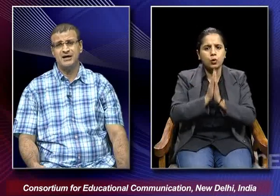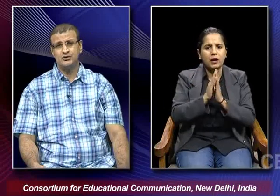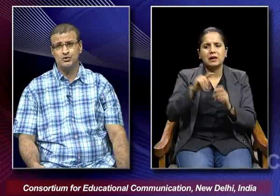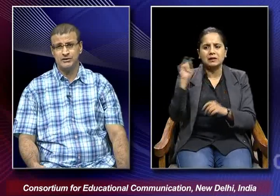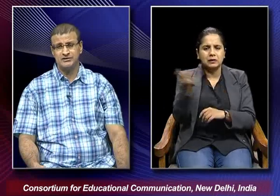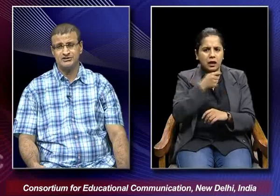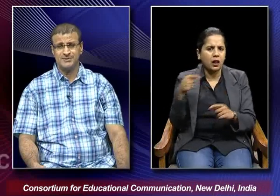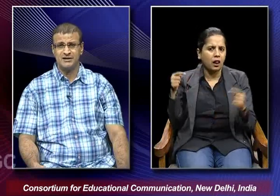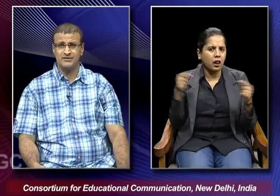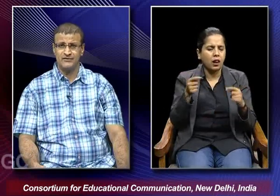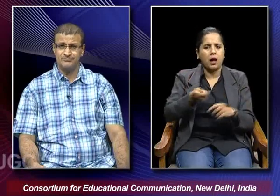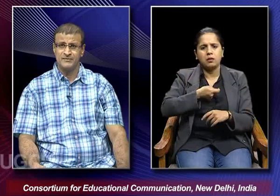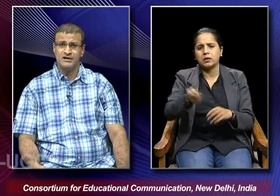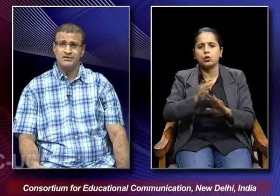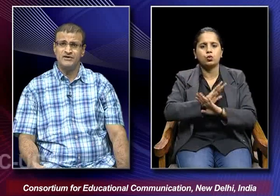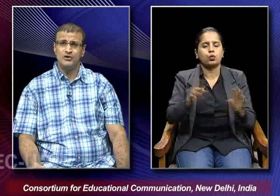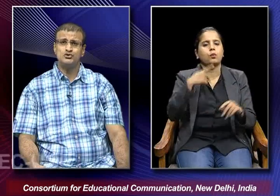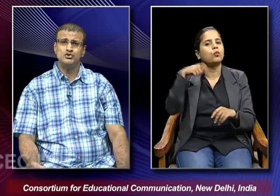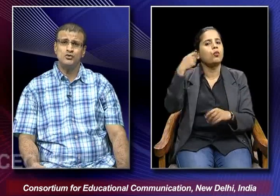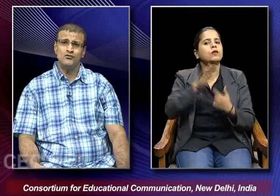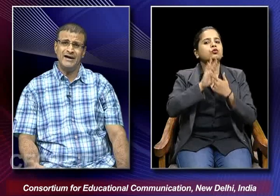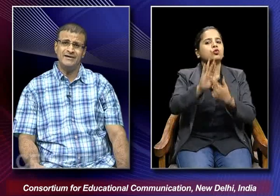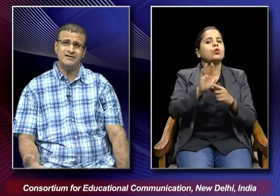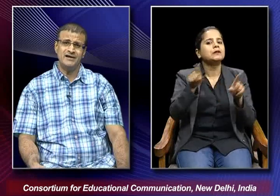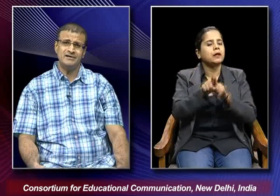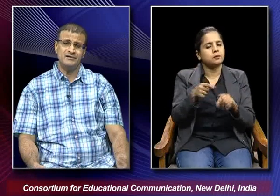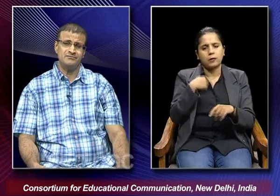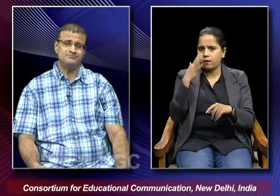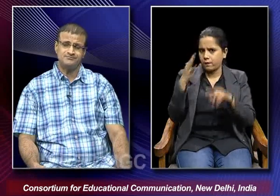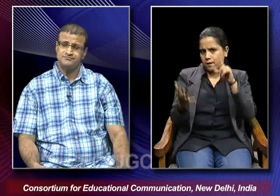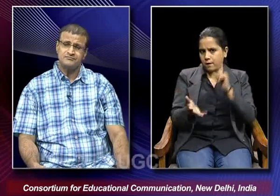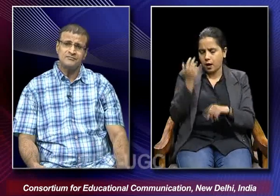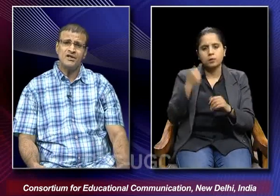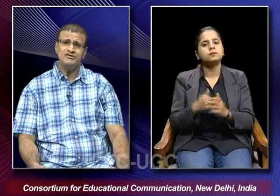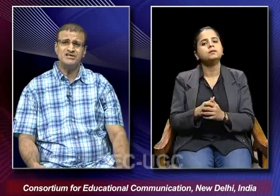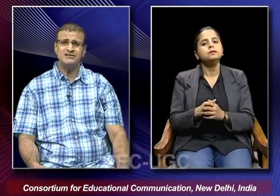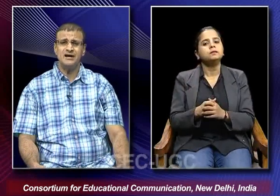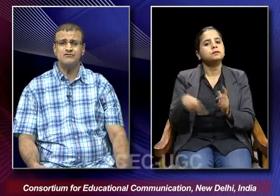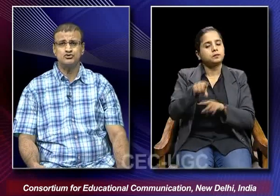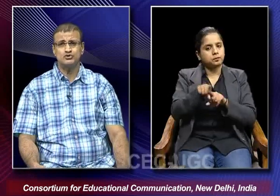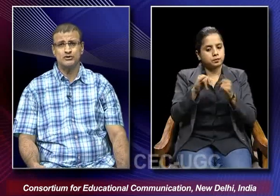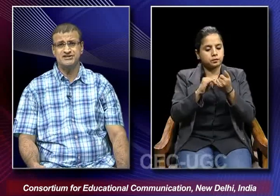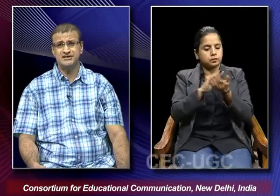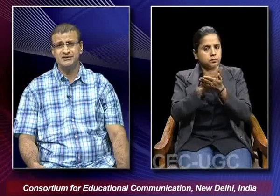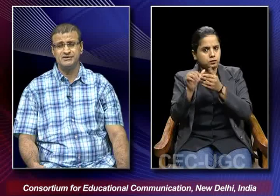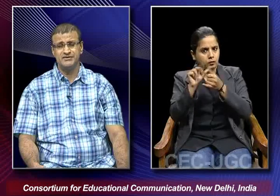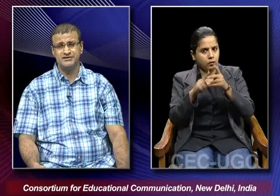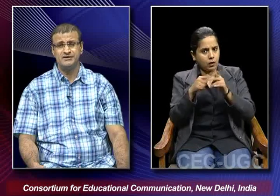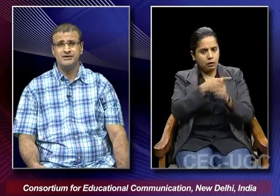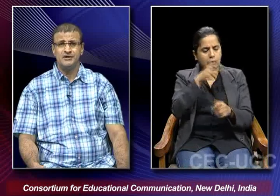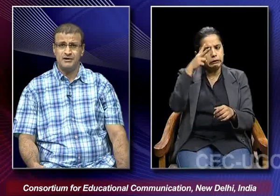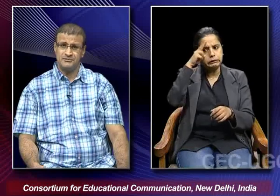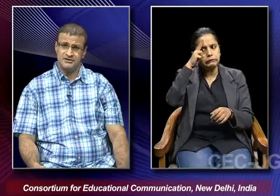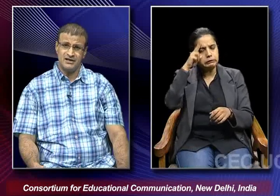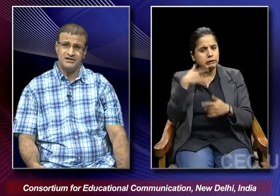been argued in this particular film. We also find that Vishantaram was also concerned with